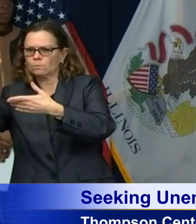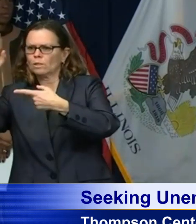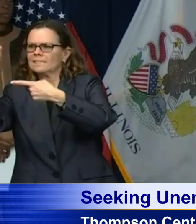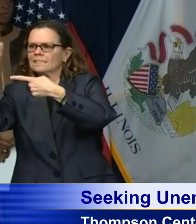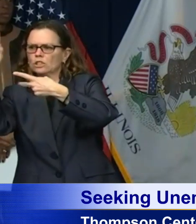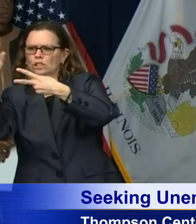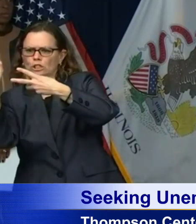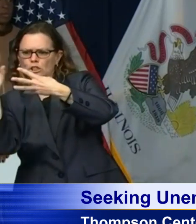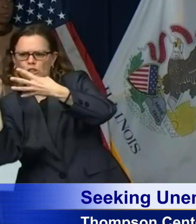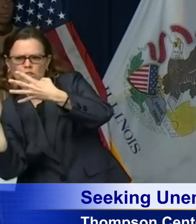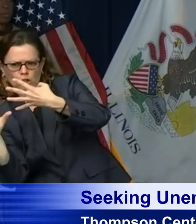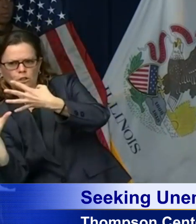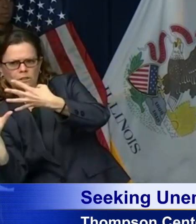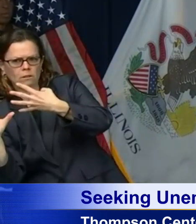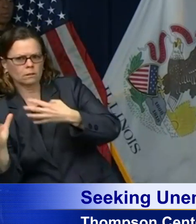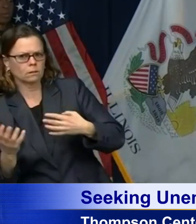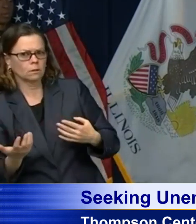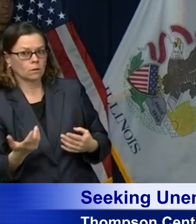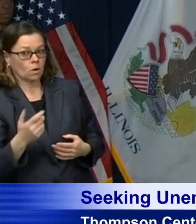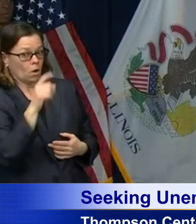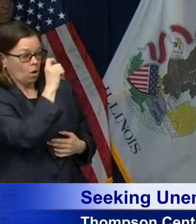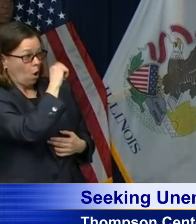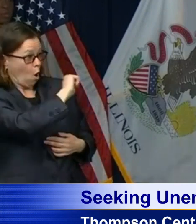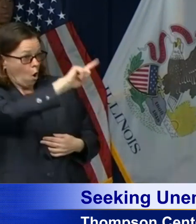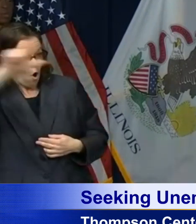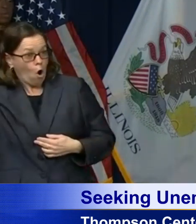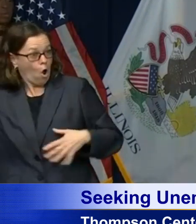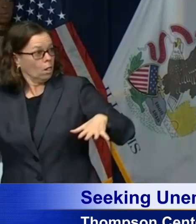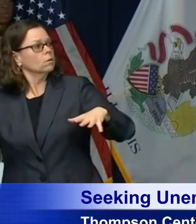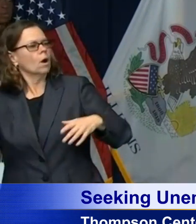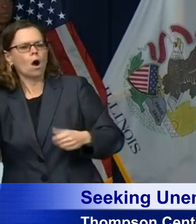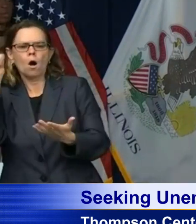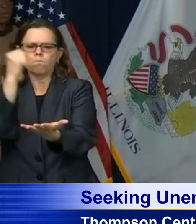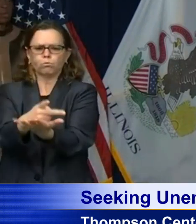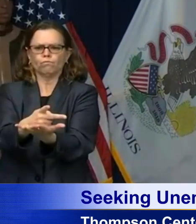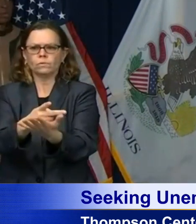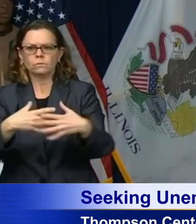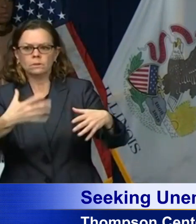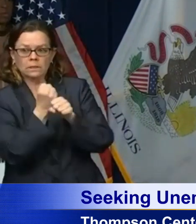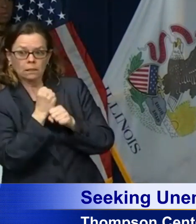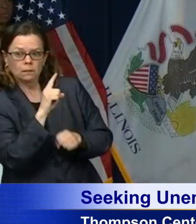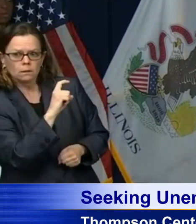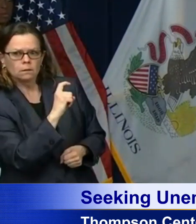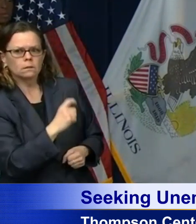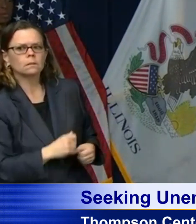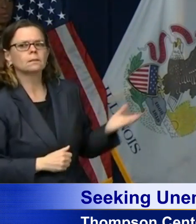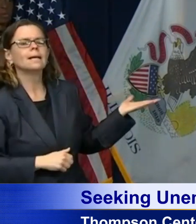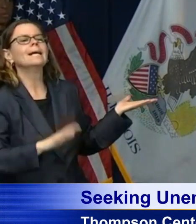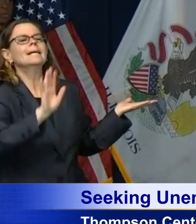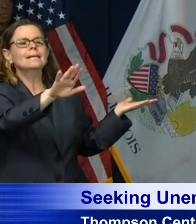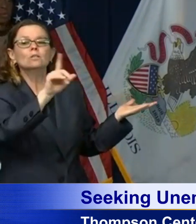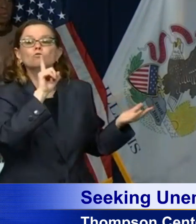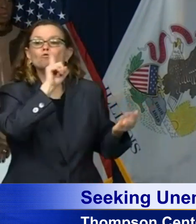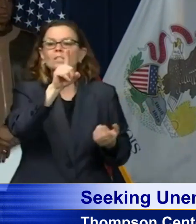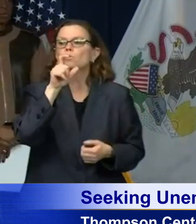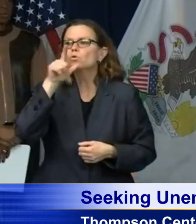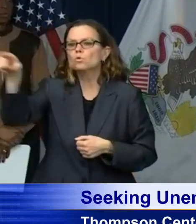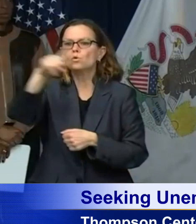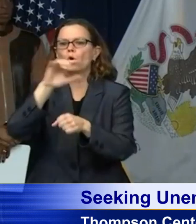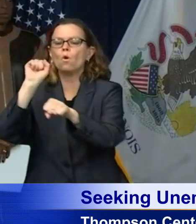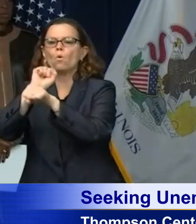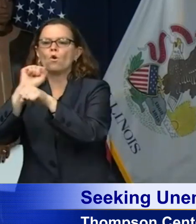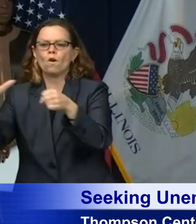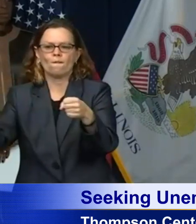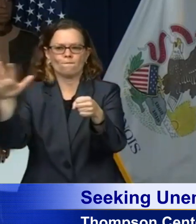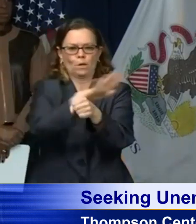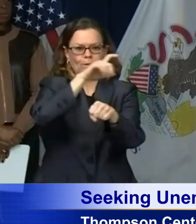far as you know? No, as far as I know, the 600 is for full-time workers who get unemployment. Um, and as to people who have a card, but it